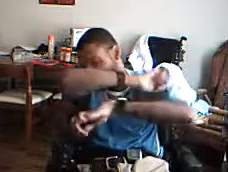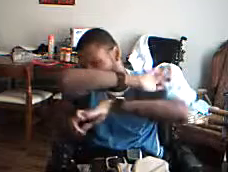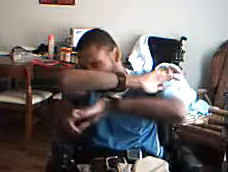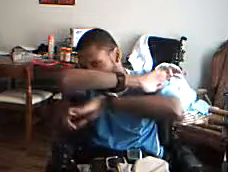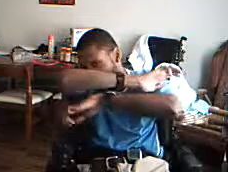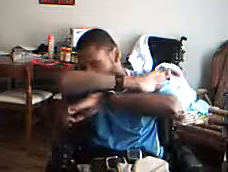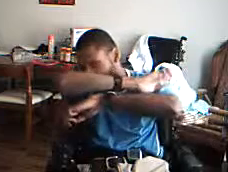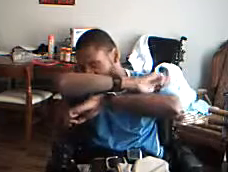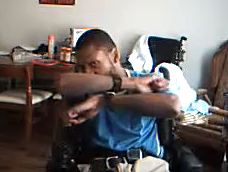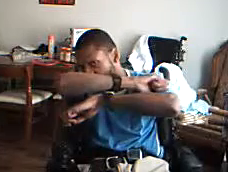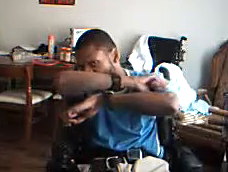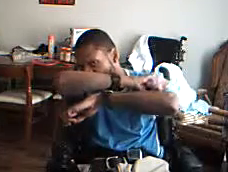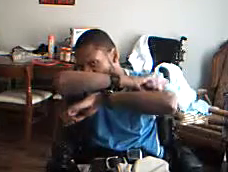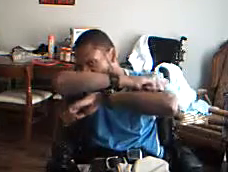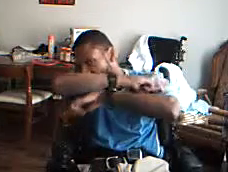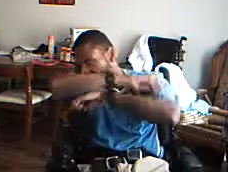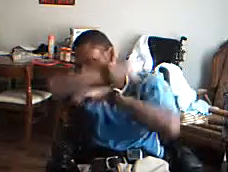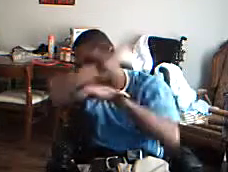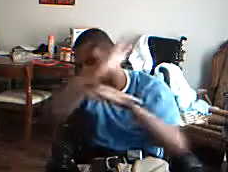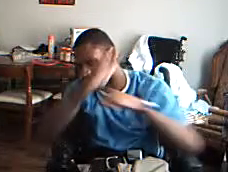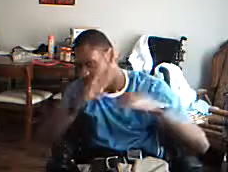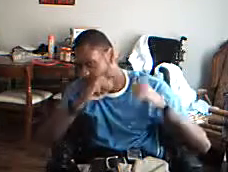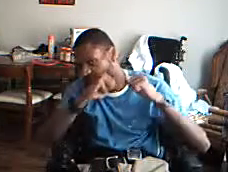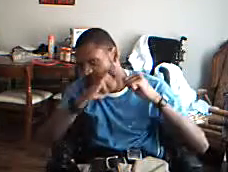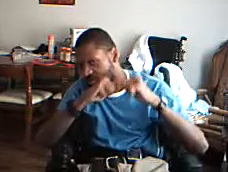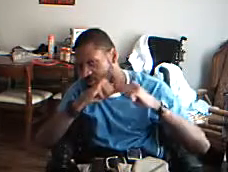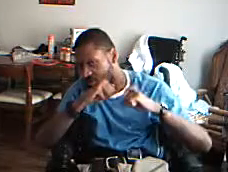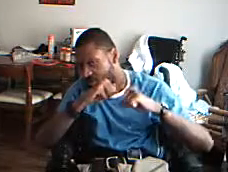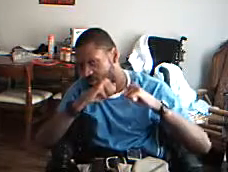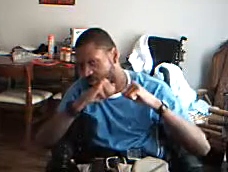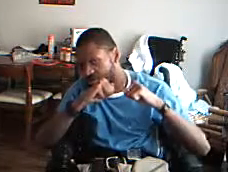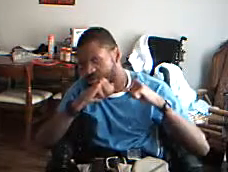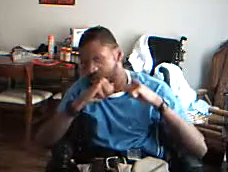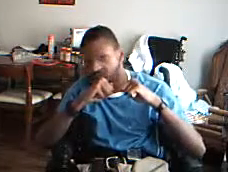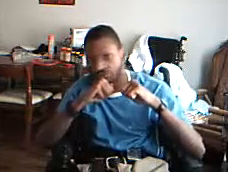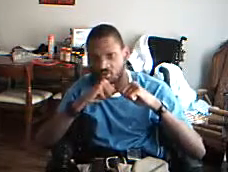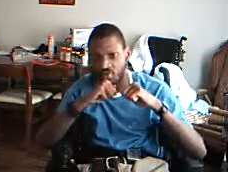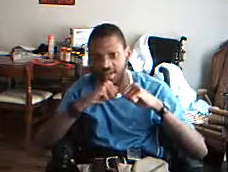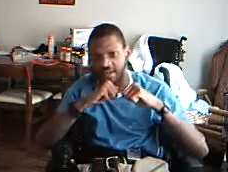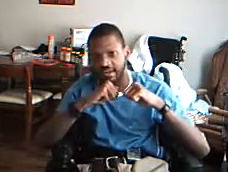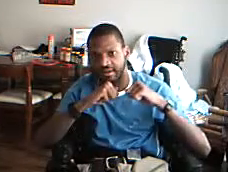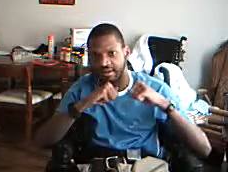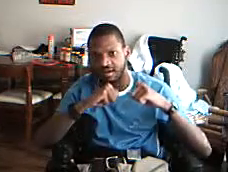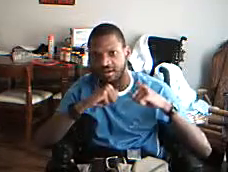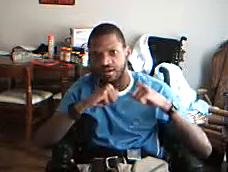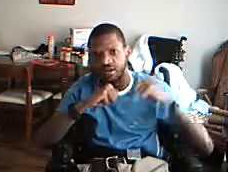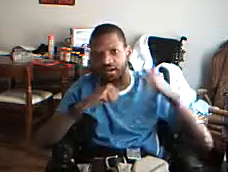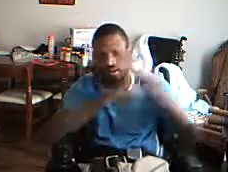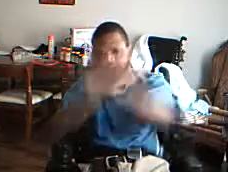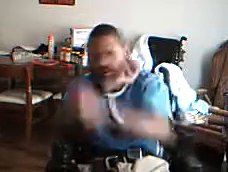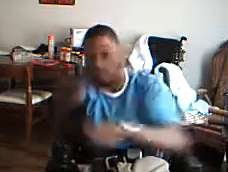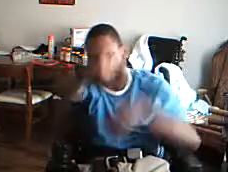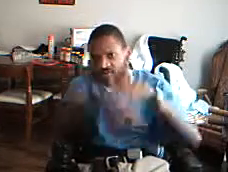change, but you're never really uncovered.